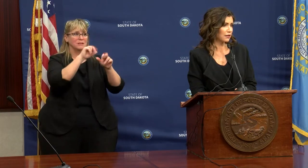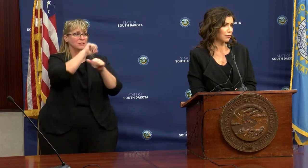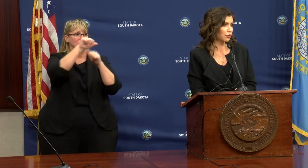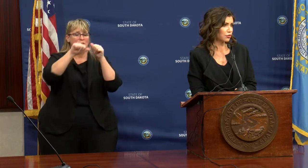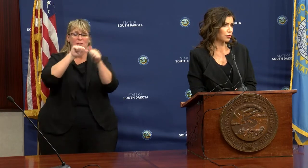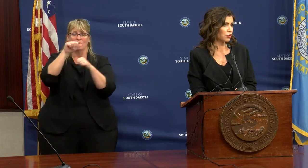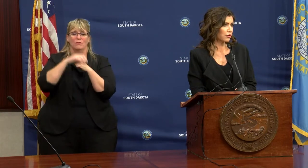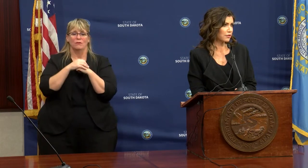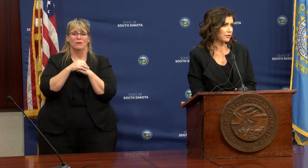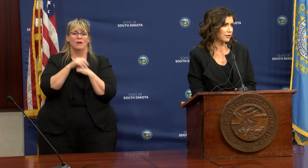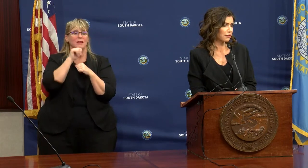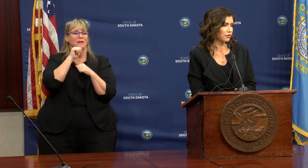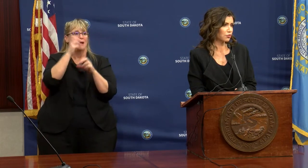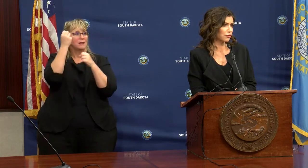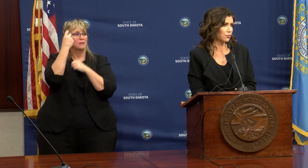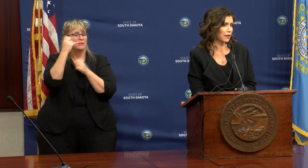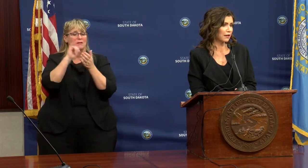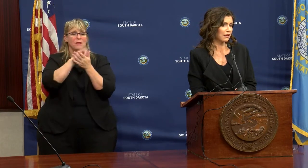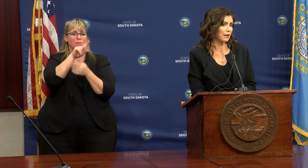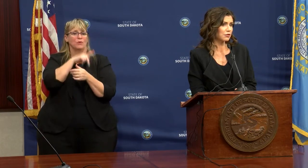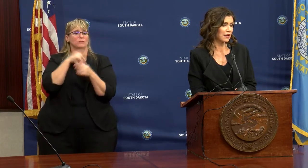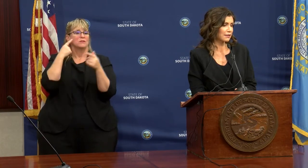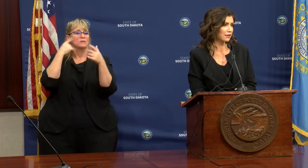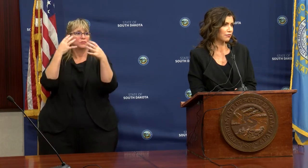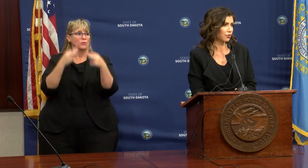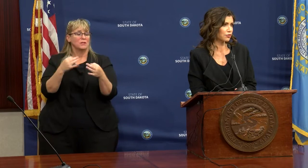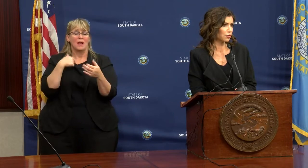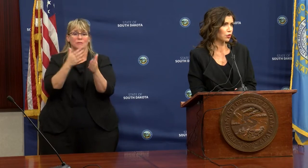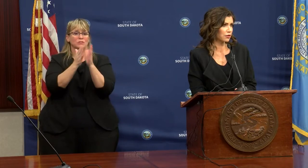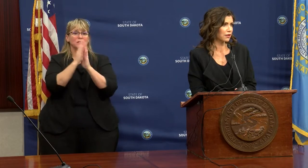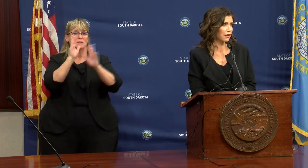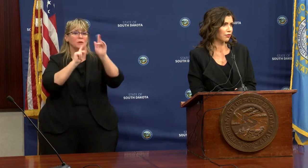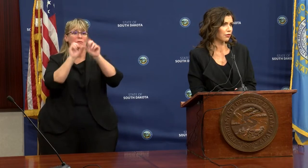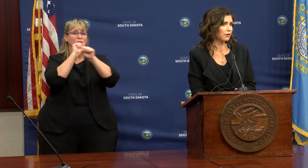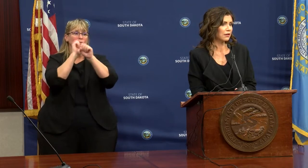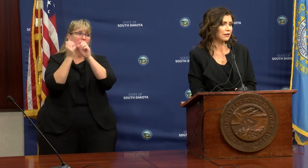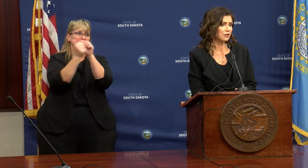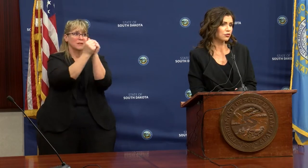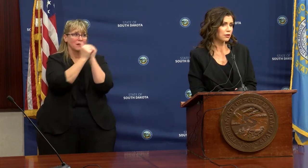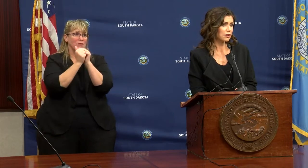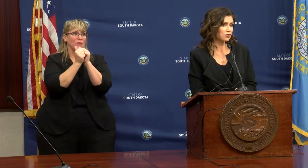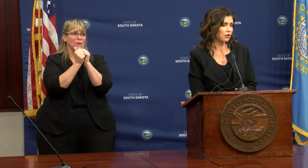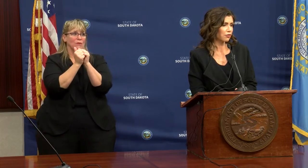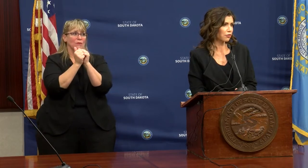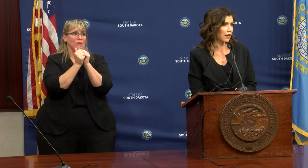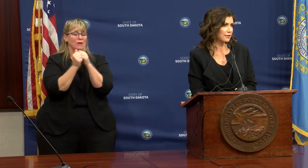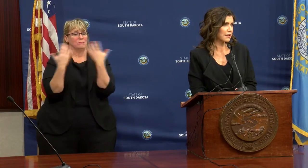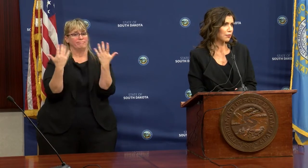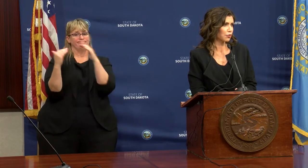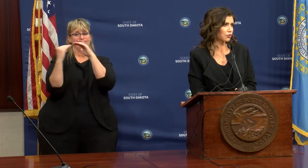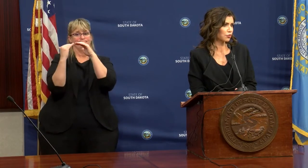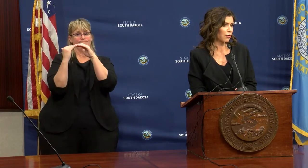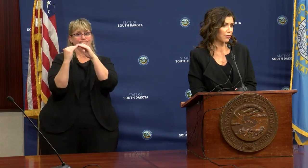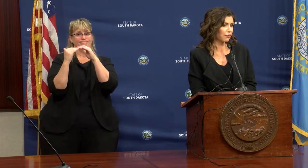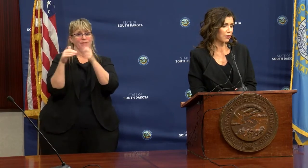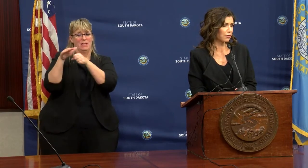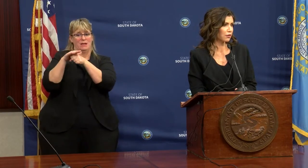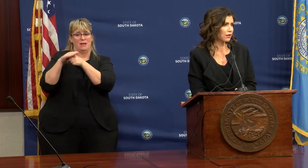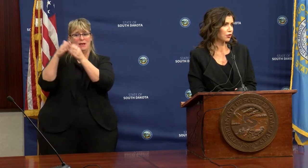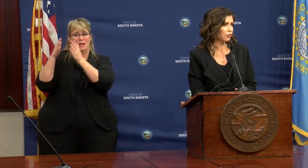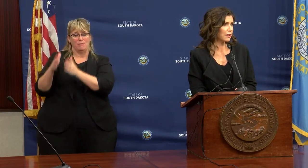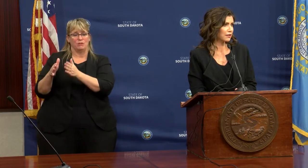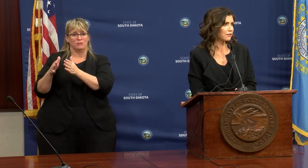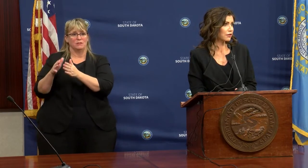understanding personal choices that individuals are making. And I'm just asking folks to work together and treat each other as neighbors, rather